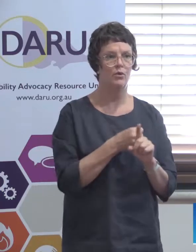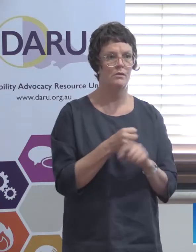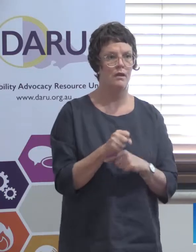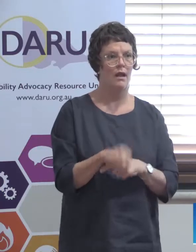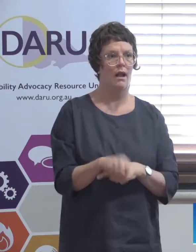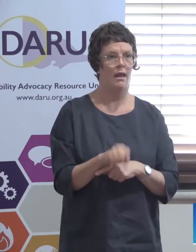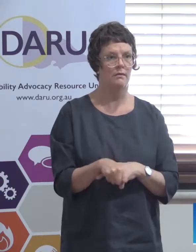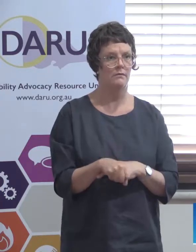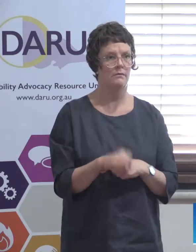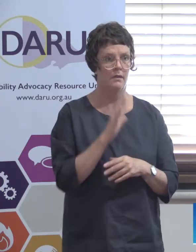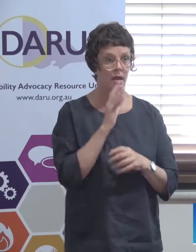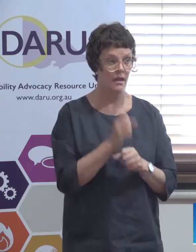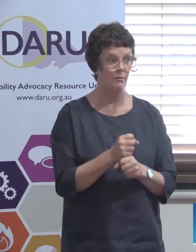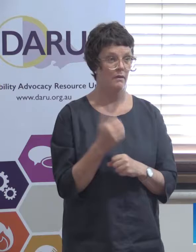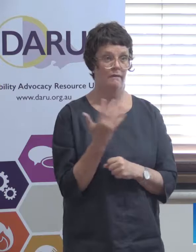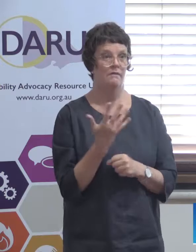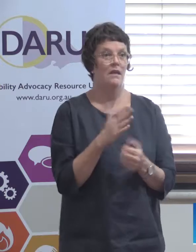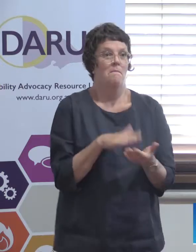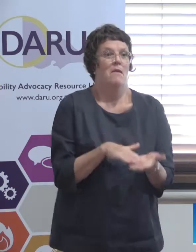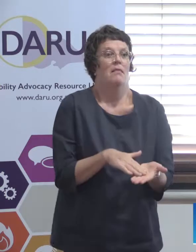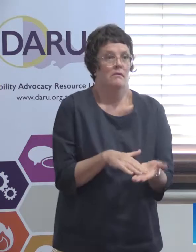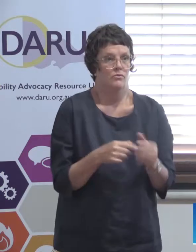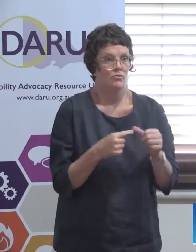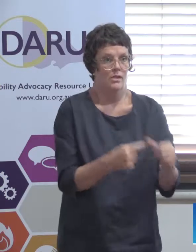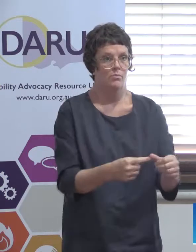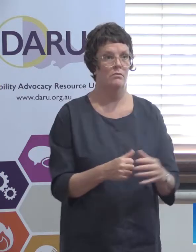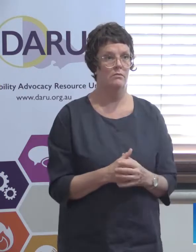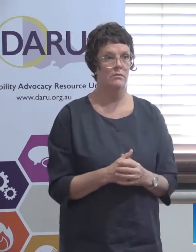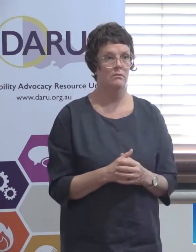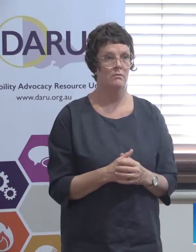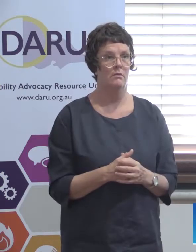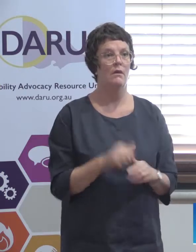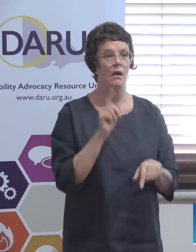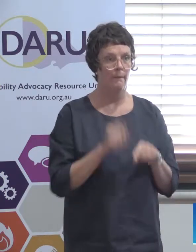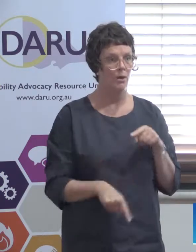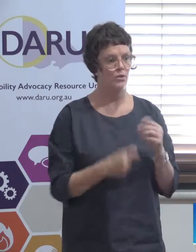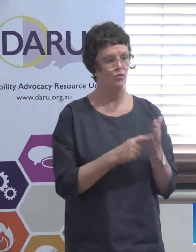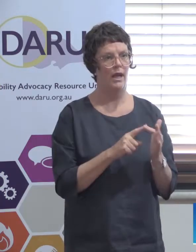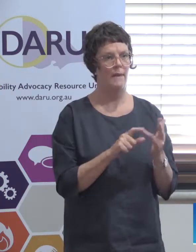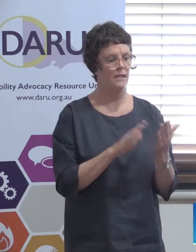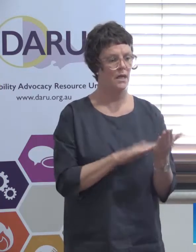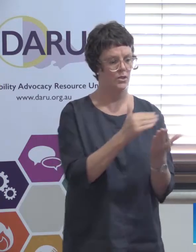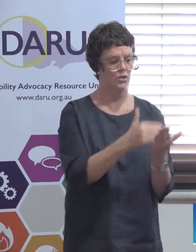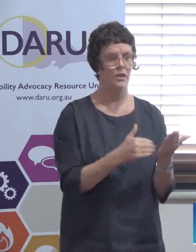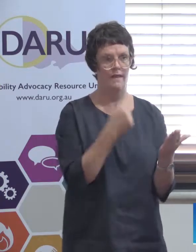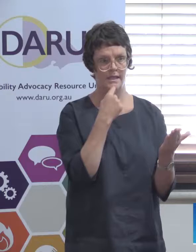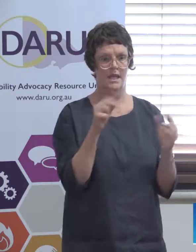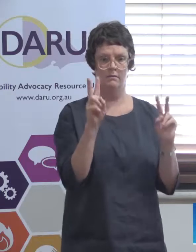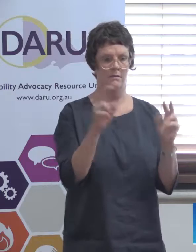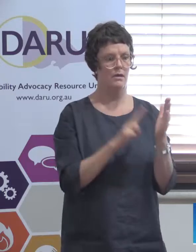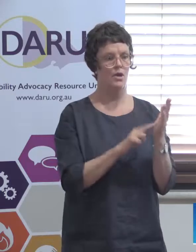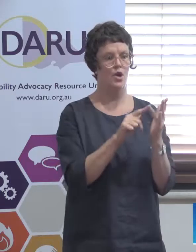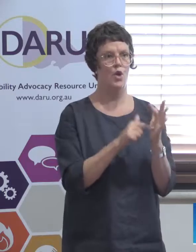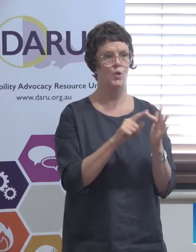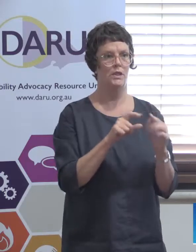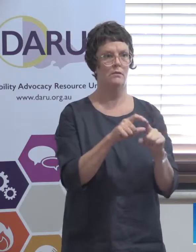respond to that and then I think most of the recommendations they just said noted not not we will do anything but but oh